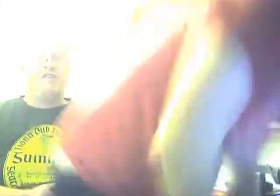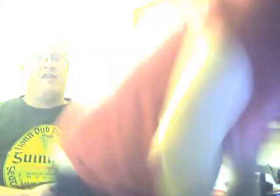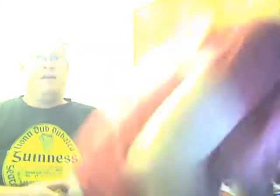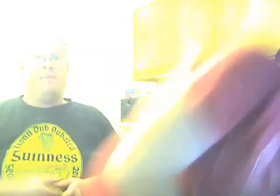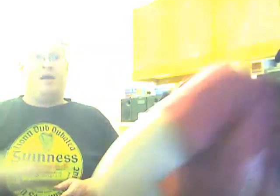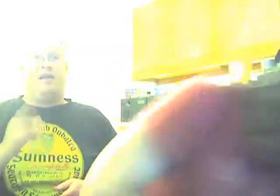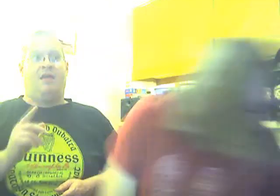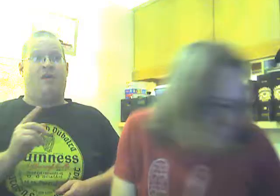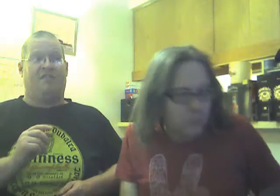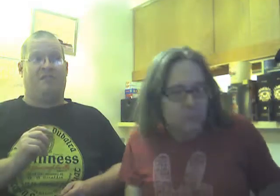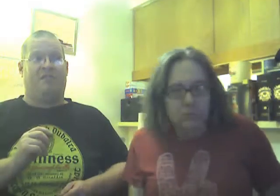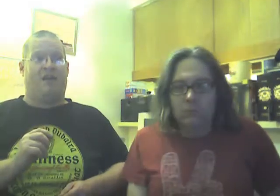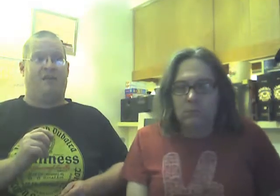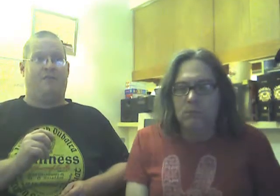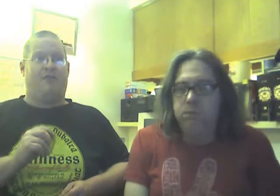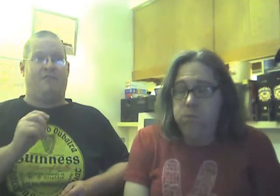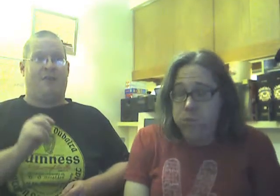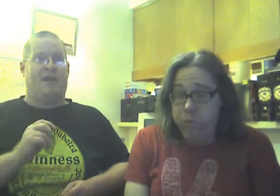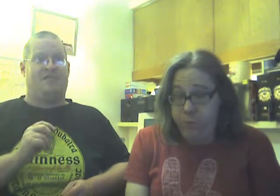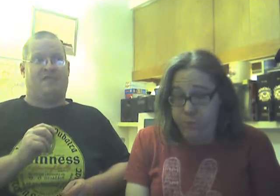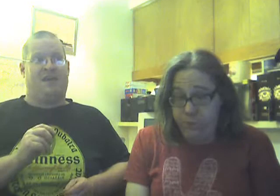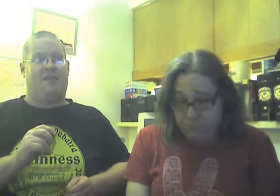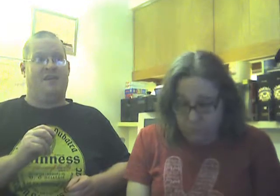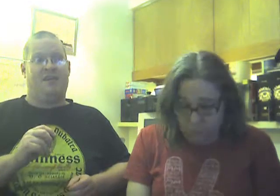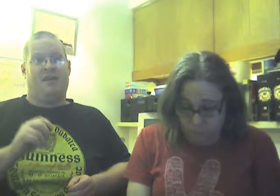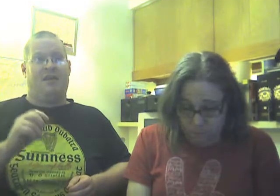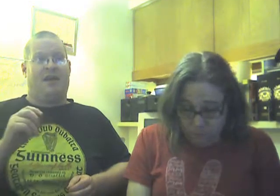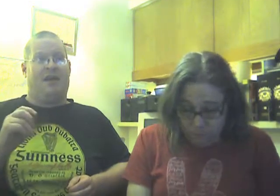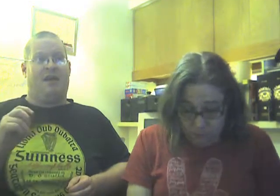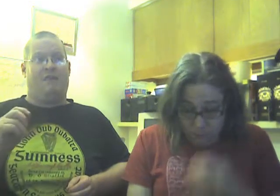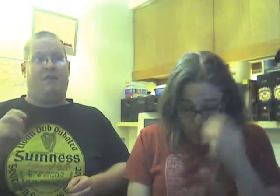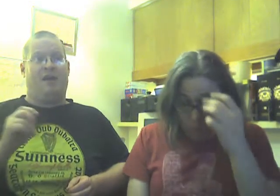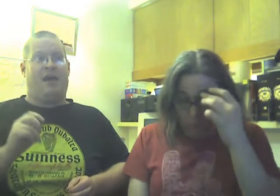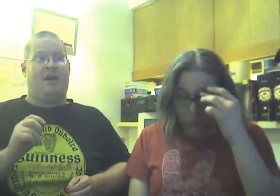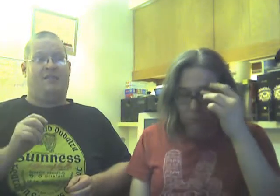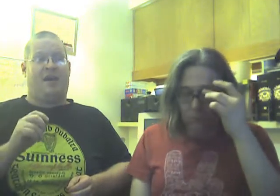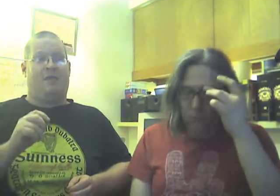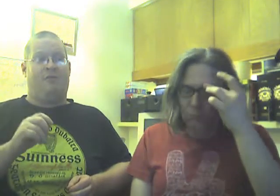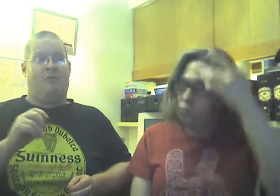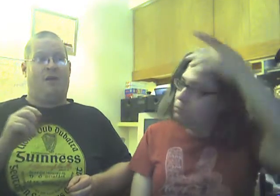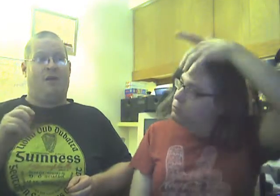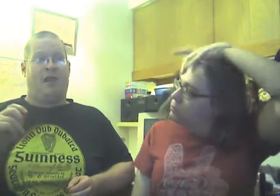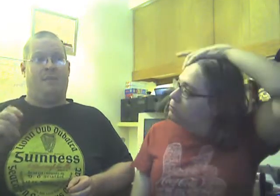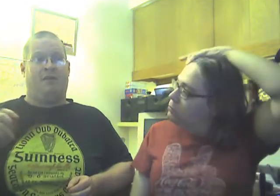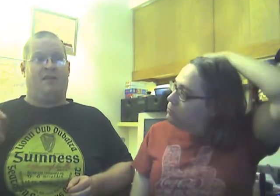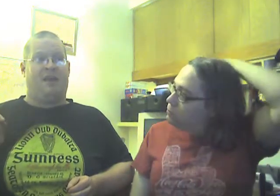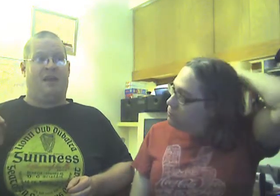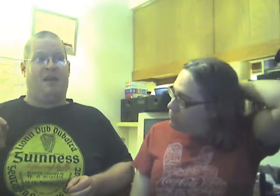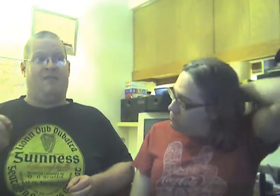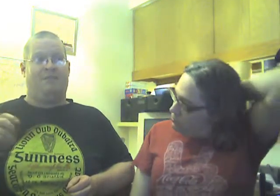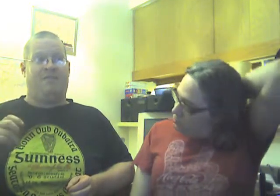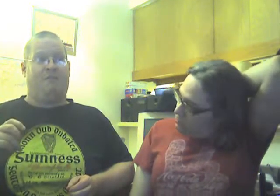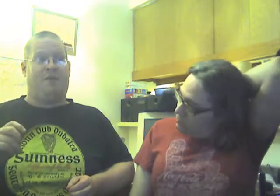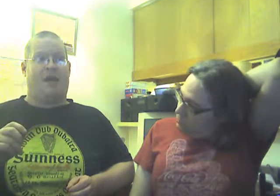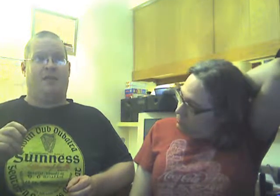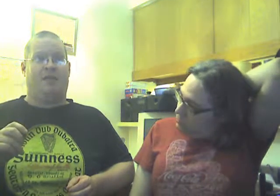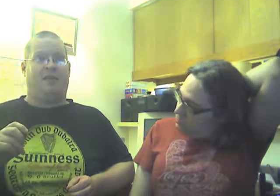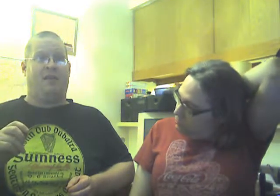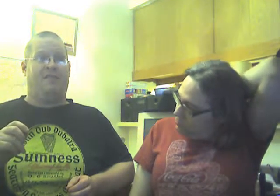But they'll also tell you five pages later that if your guy is now no longer able to take care of himself properly, leave